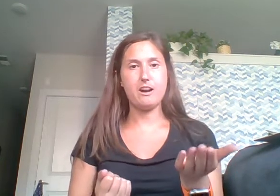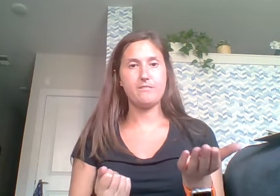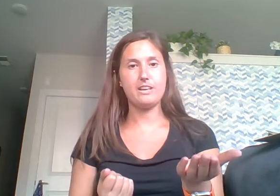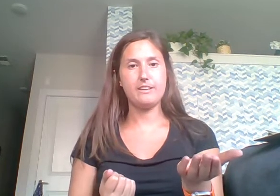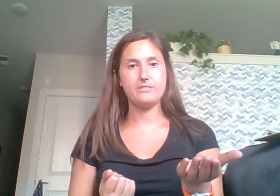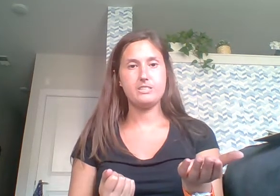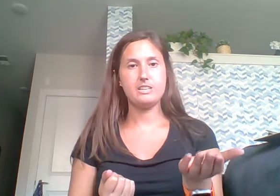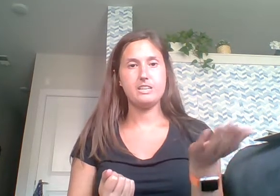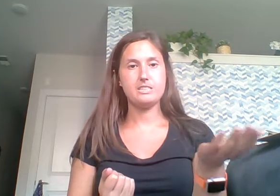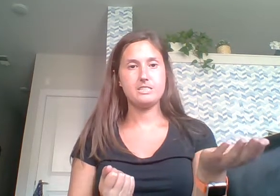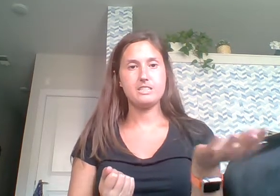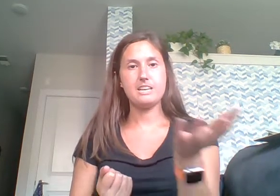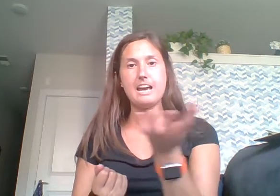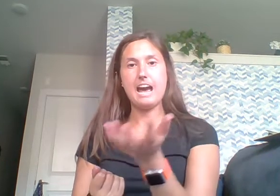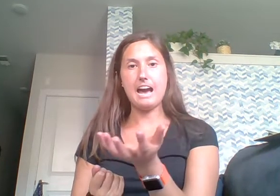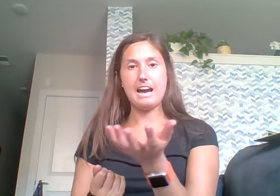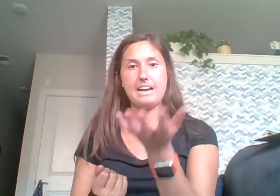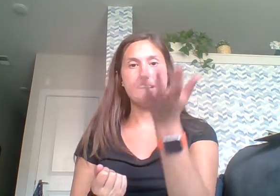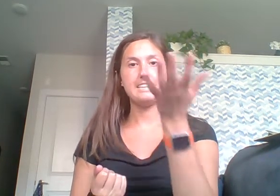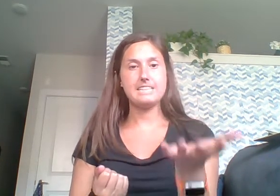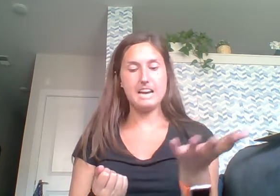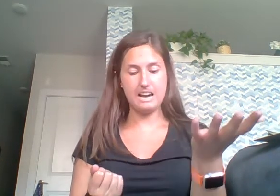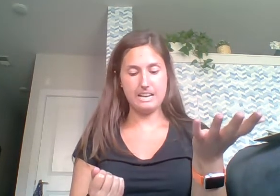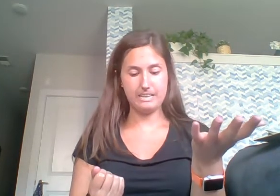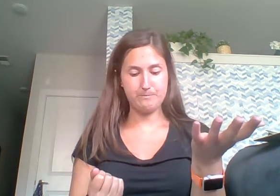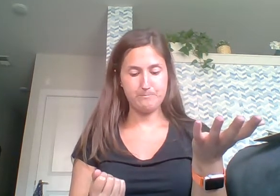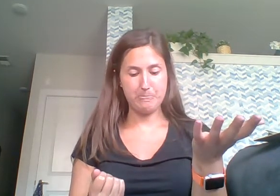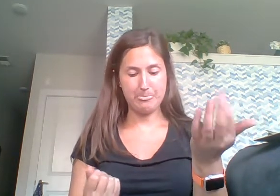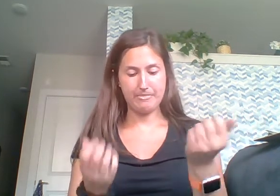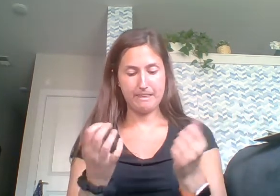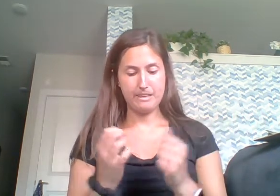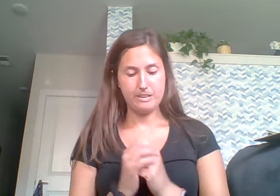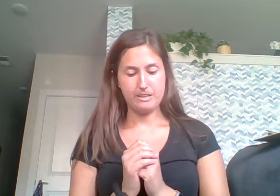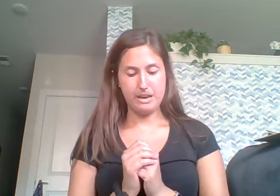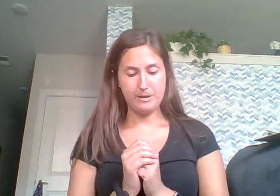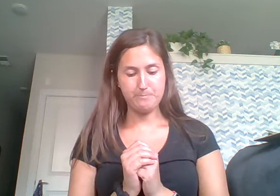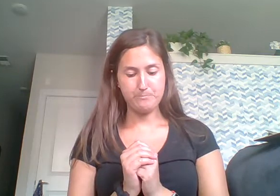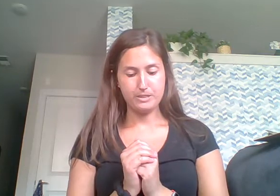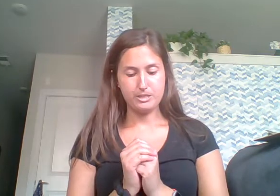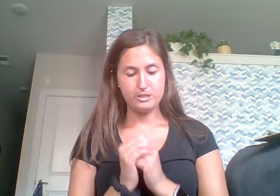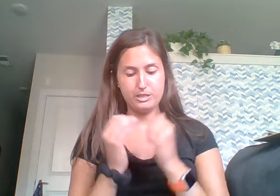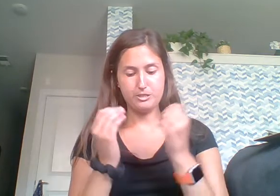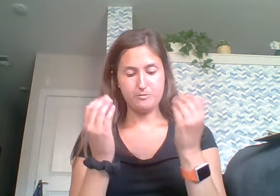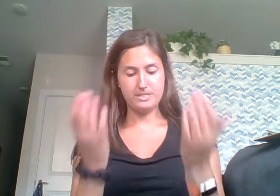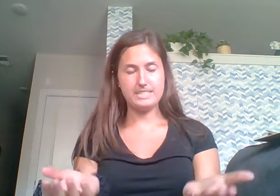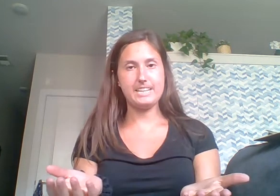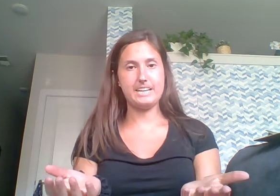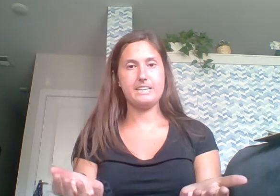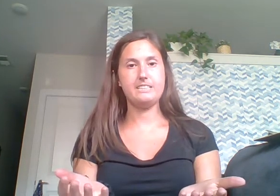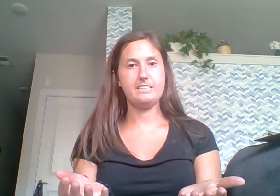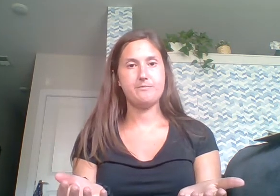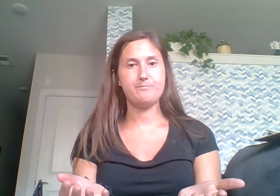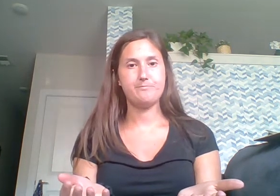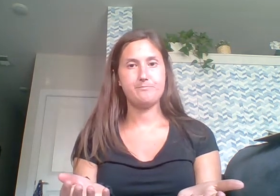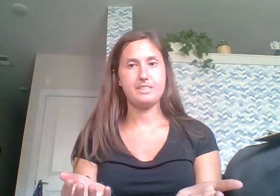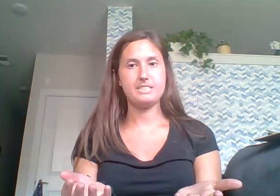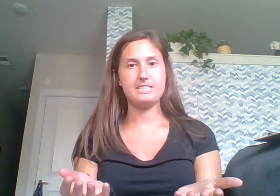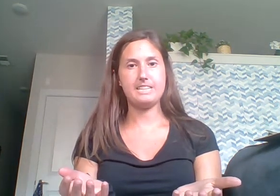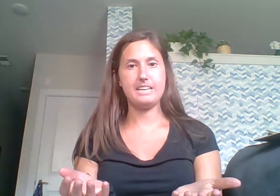have left? T. I. Tie. Tie. Okay, so let's do stand. Stand.